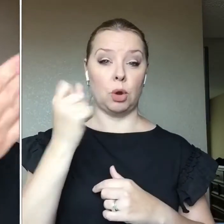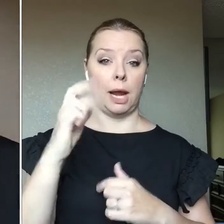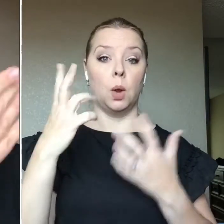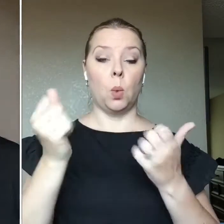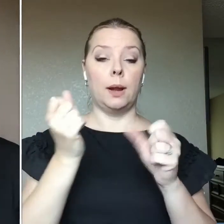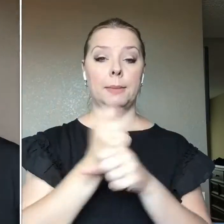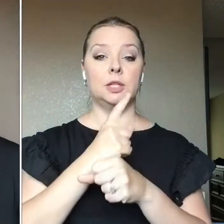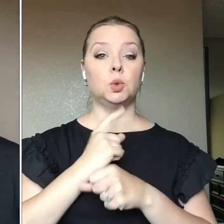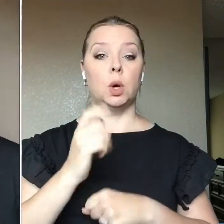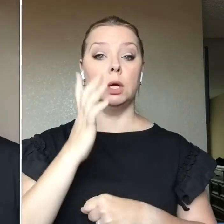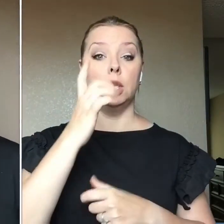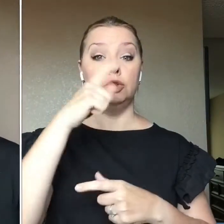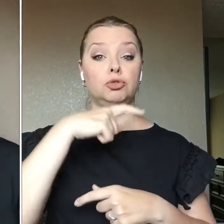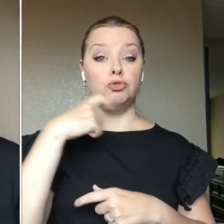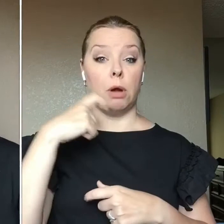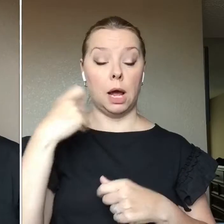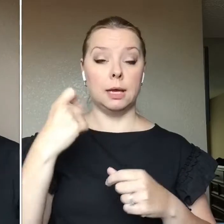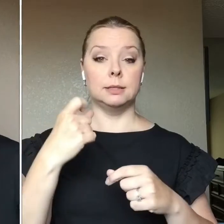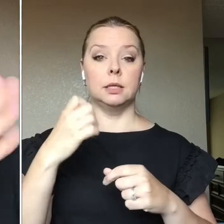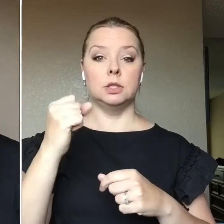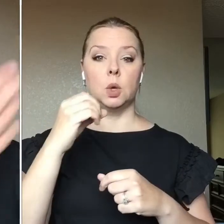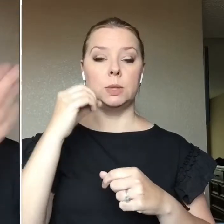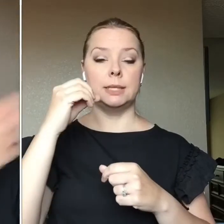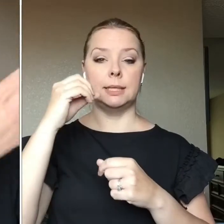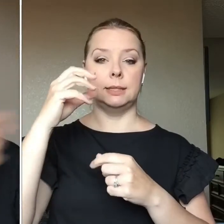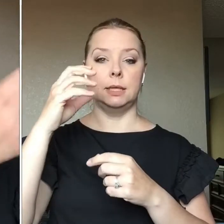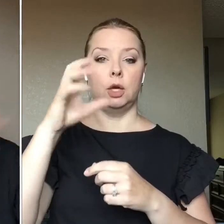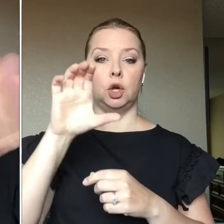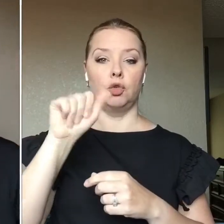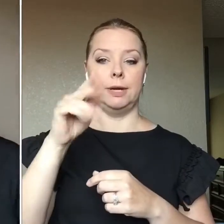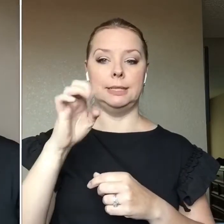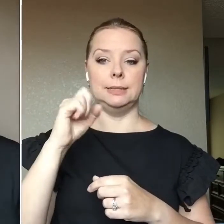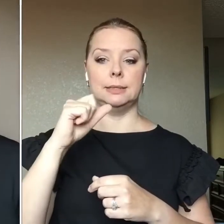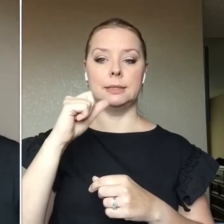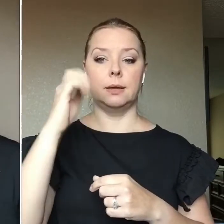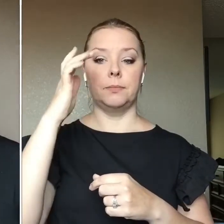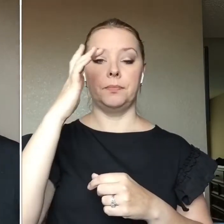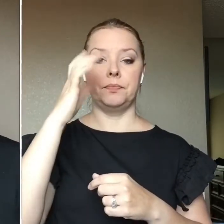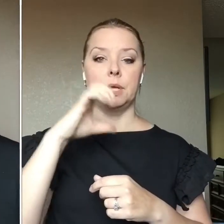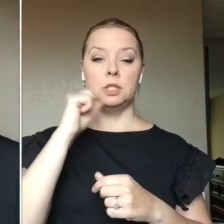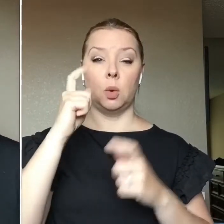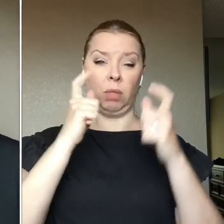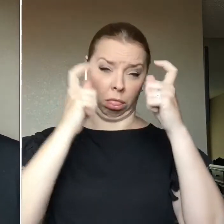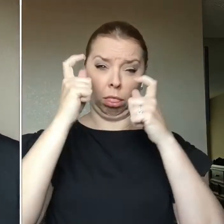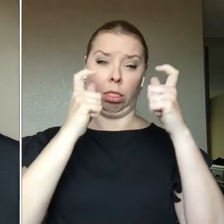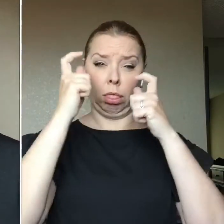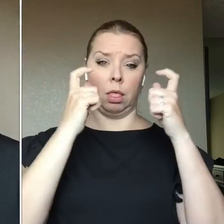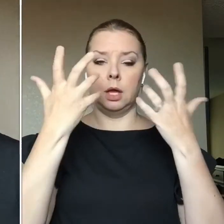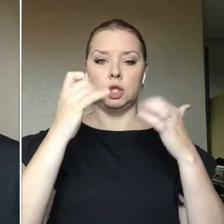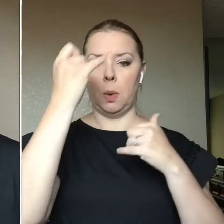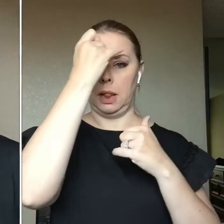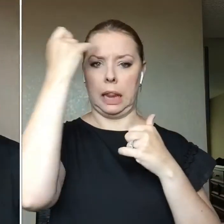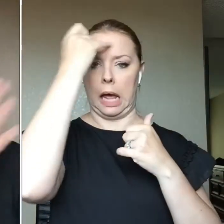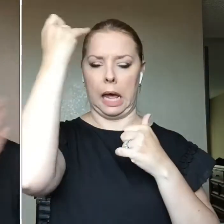creating any creasing And don't make any funny faces Because you don't want to have like Lines or anything from facial expressions